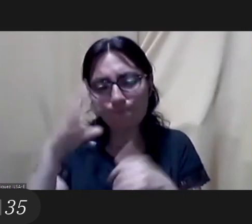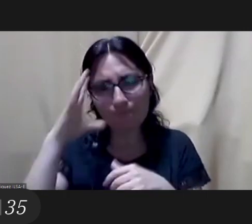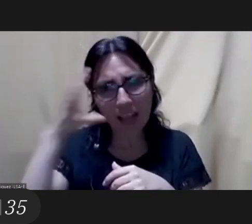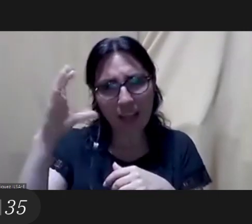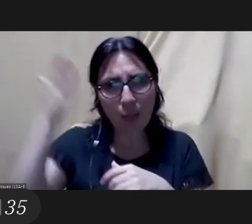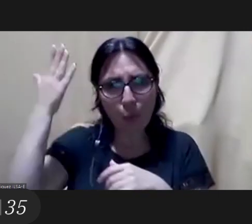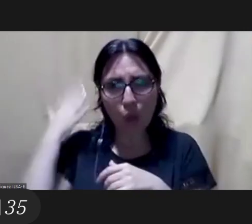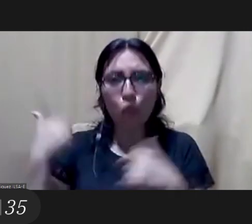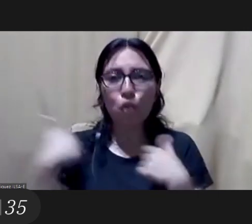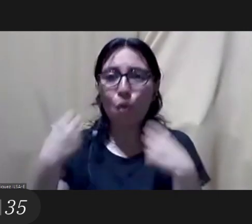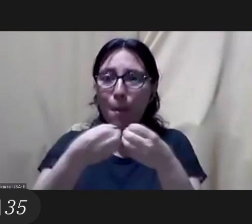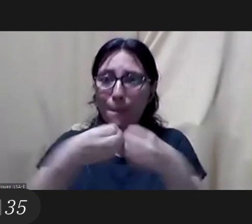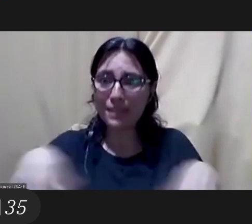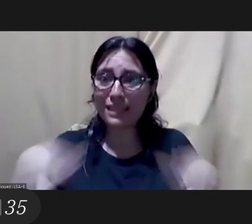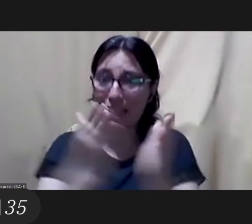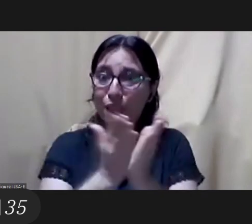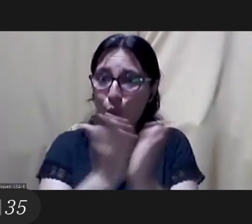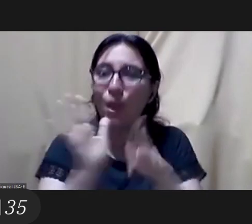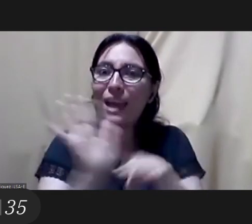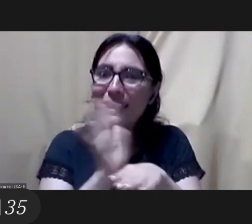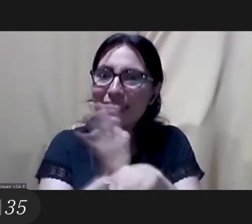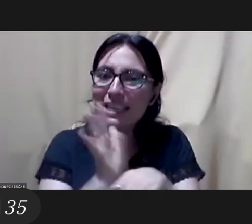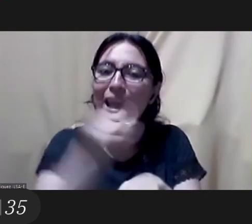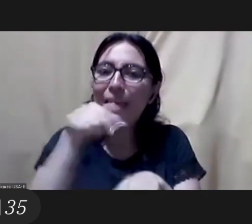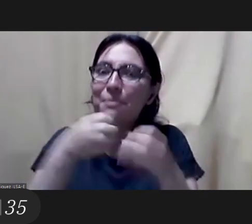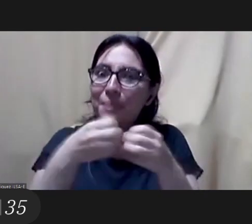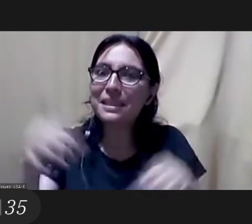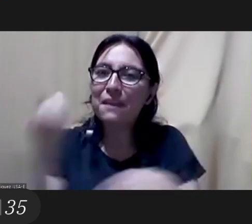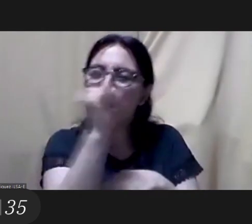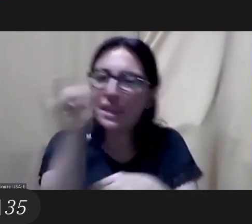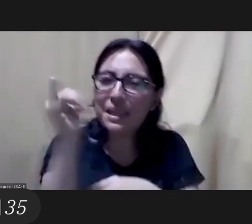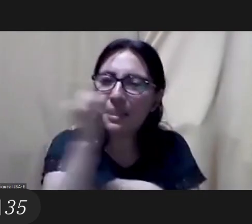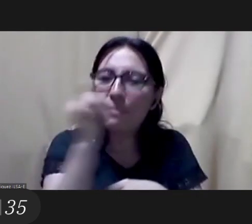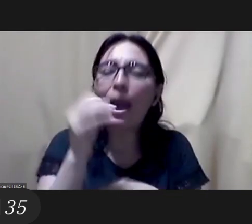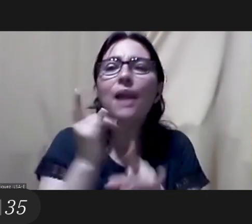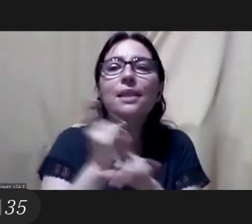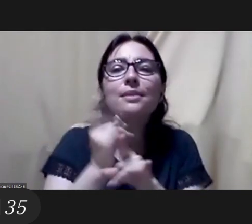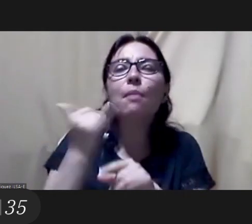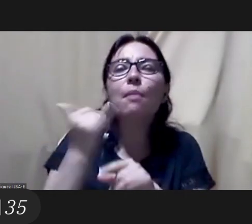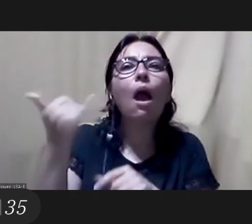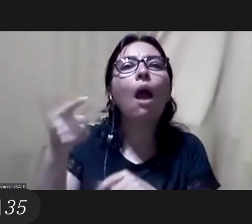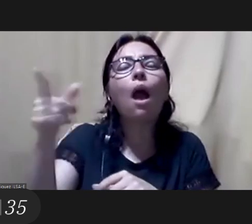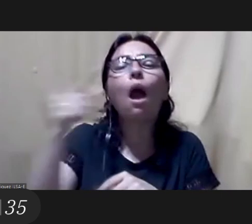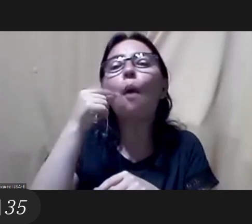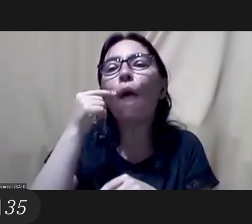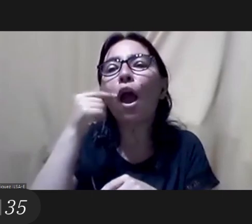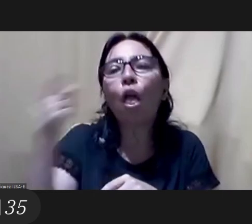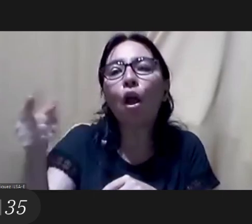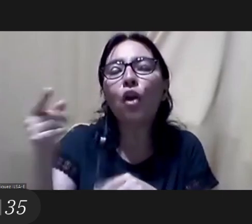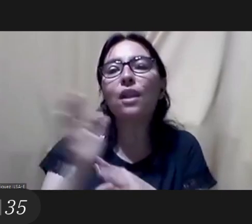I remember when I started studying filmmaking and I started shooting and the